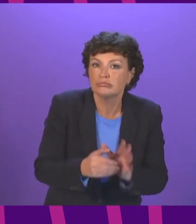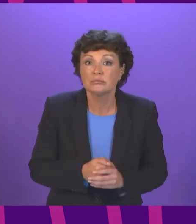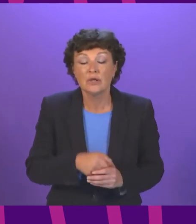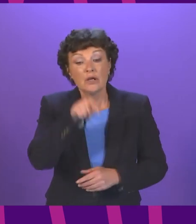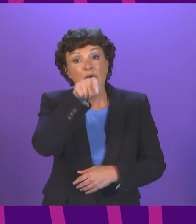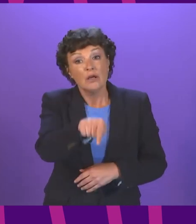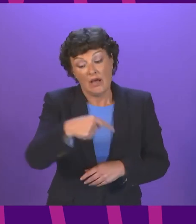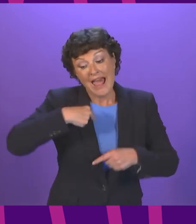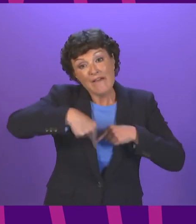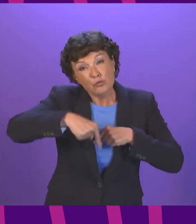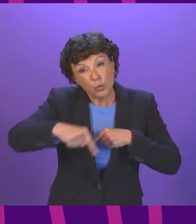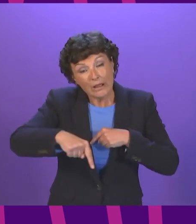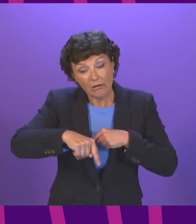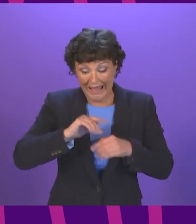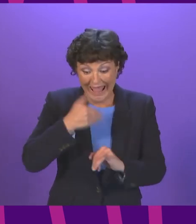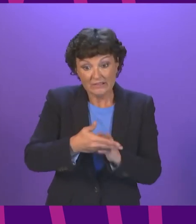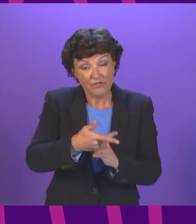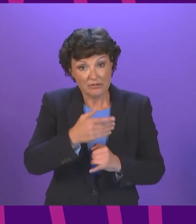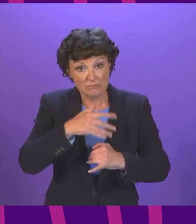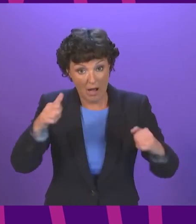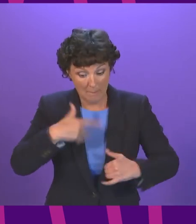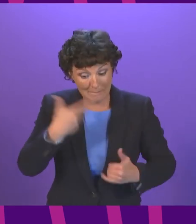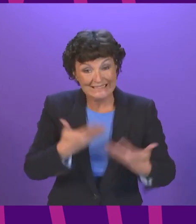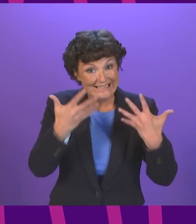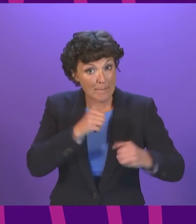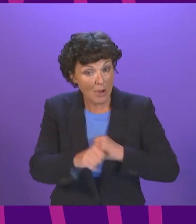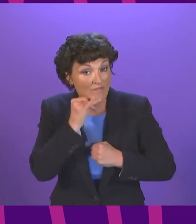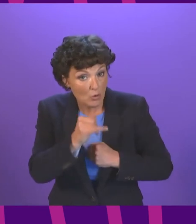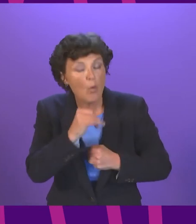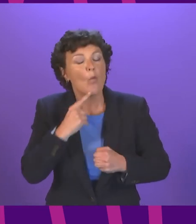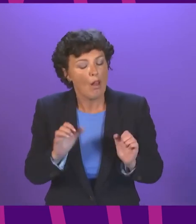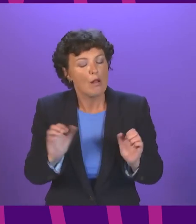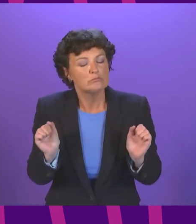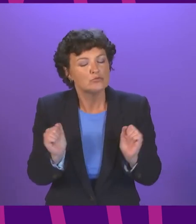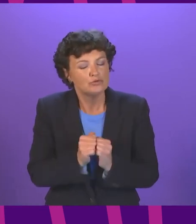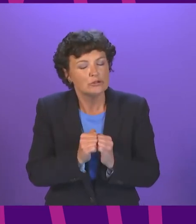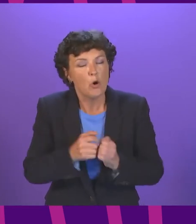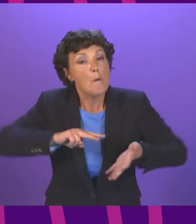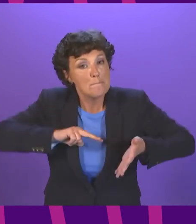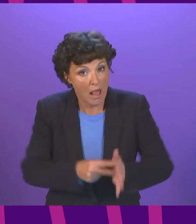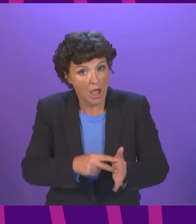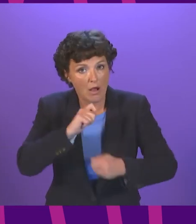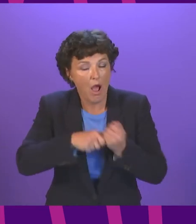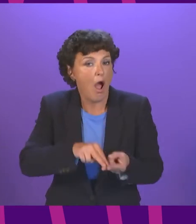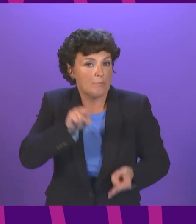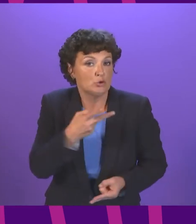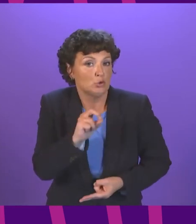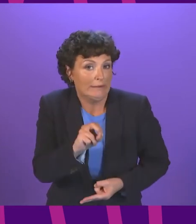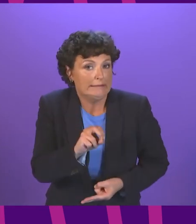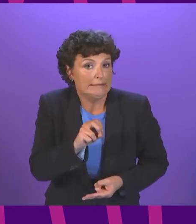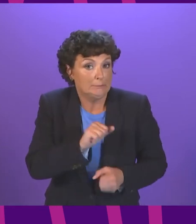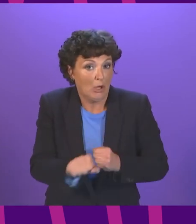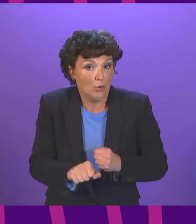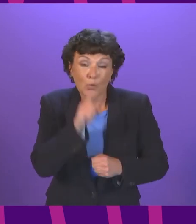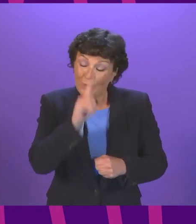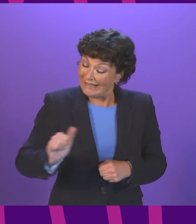per child per week by the end of this Parliament That commitment stands, but I can confirm today our intention to deliver this as early within the